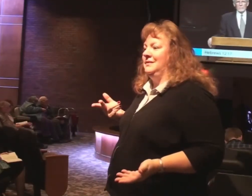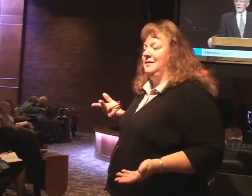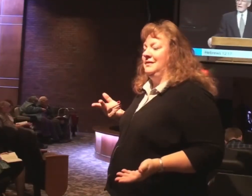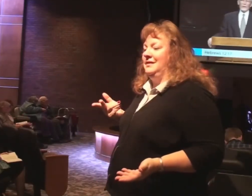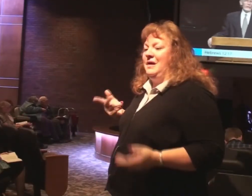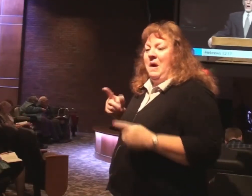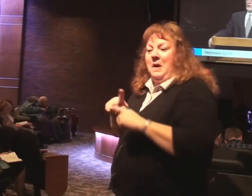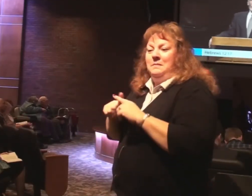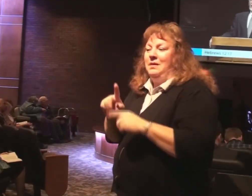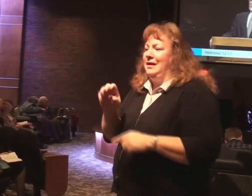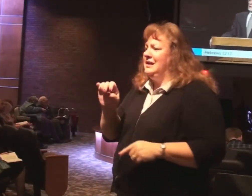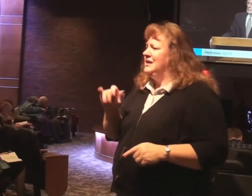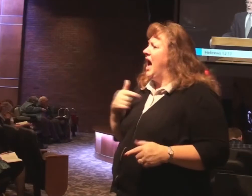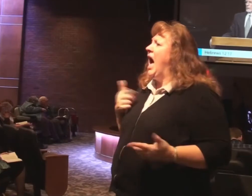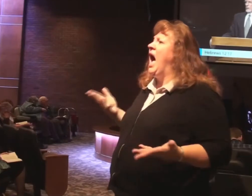But Esau wanted the blessing.